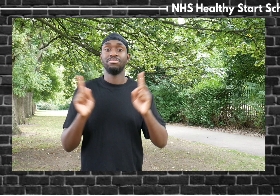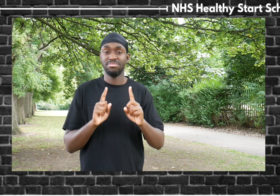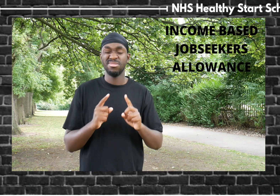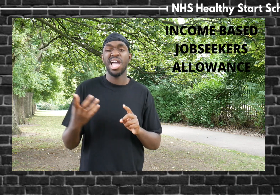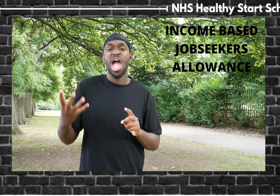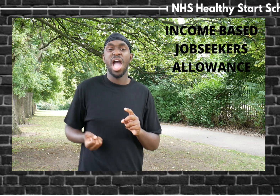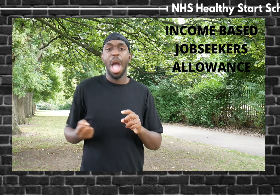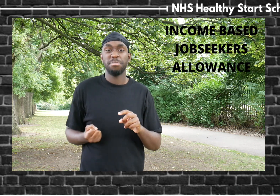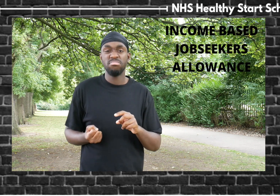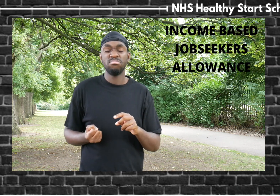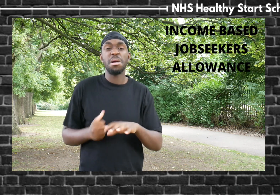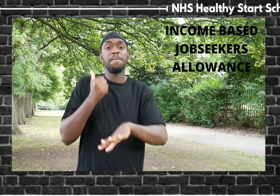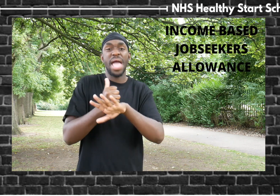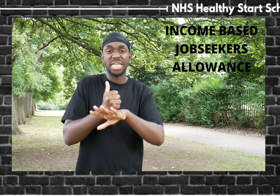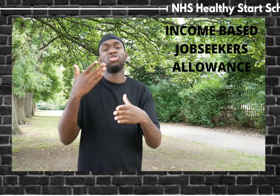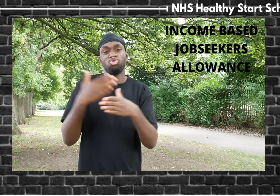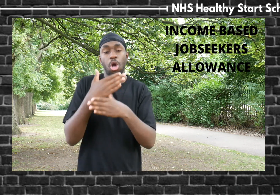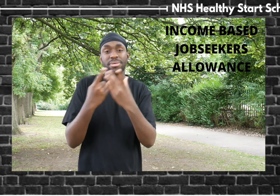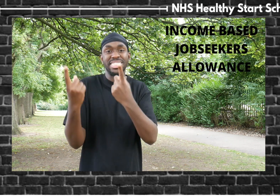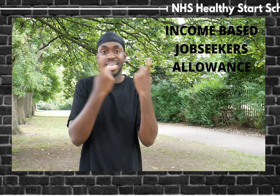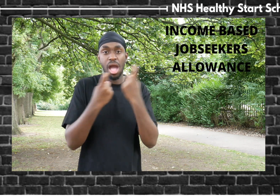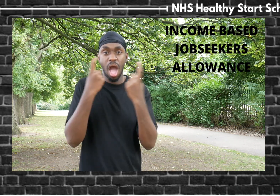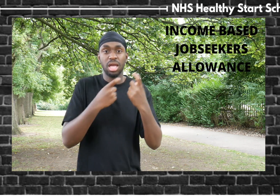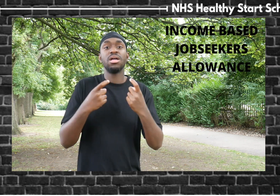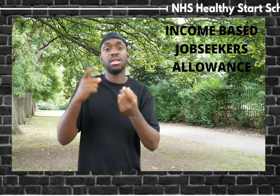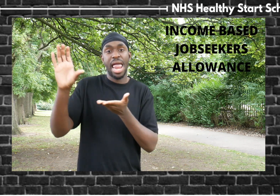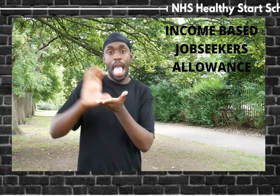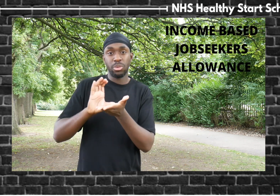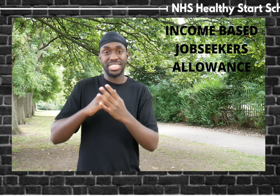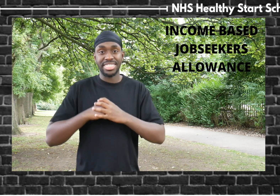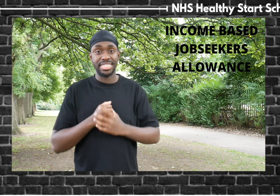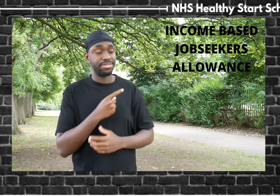Income Based Job Seekers Allowance